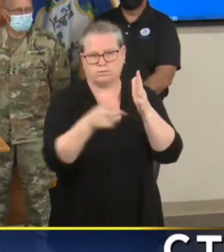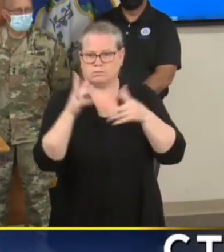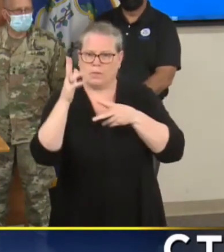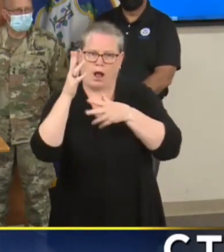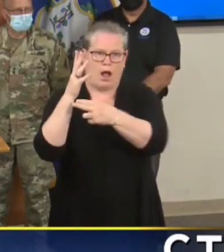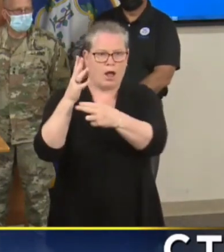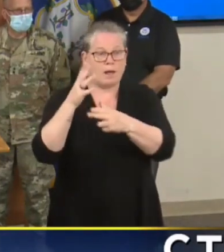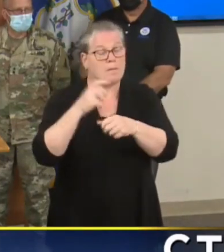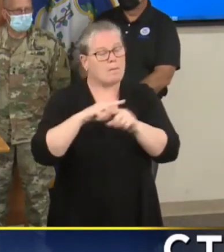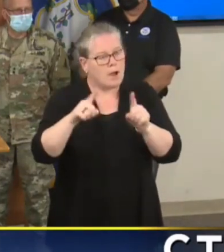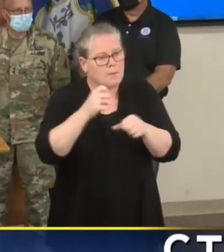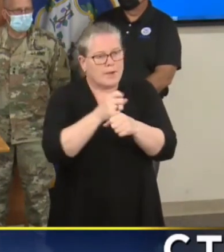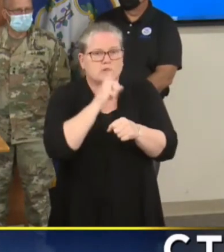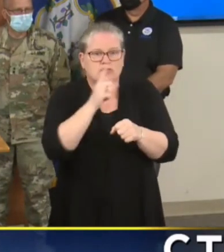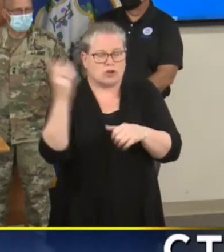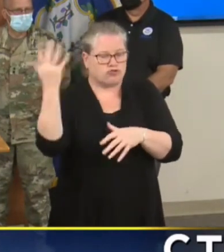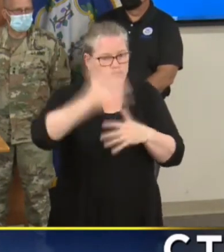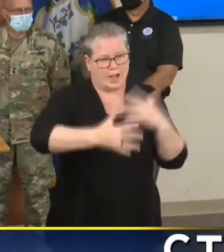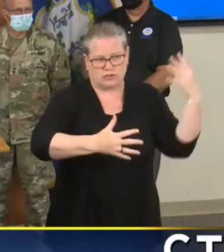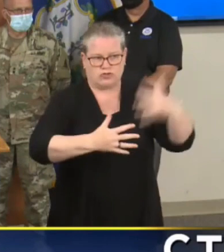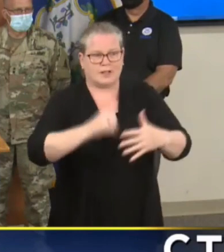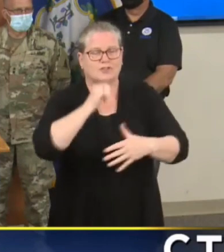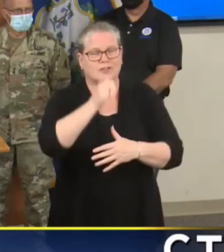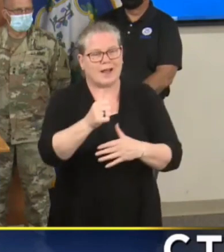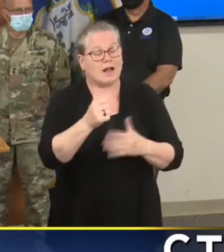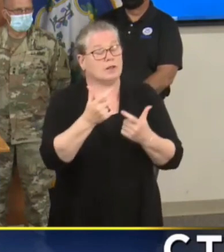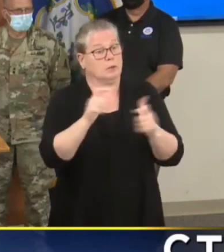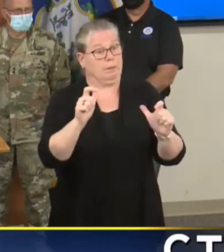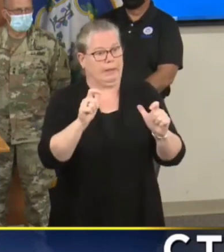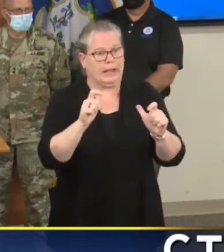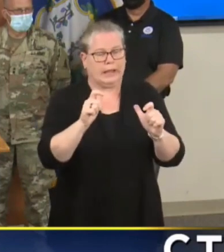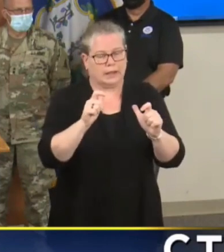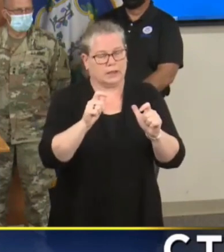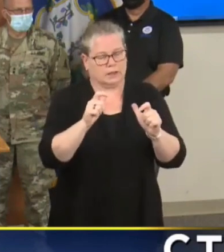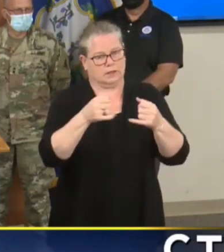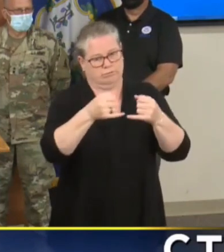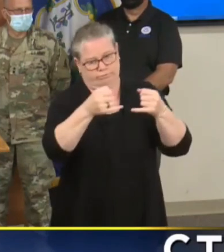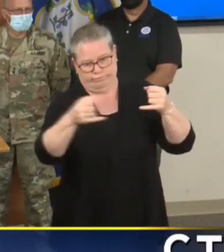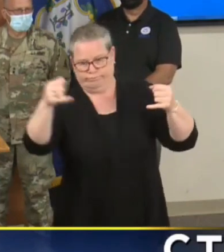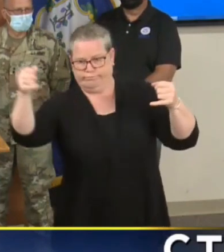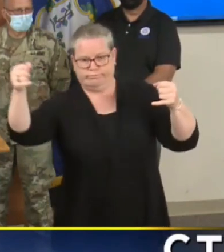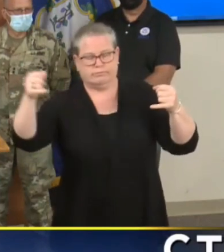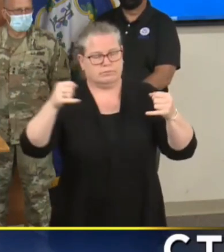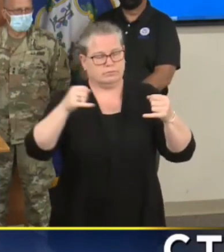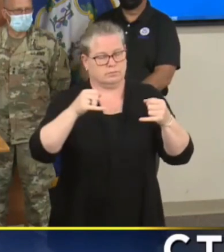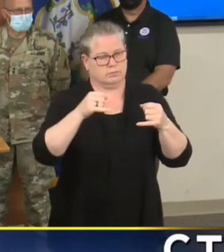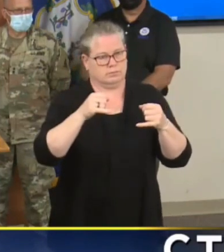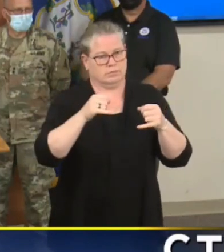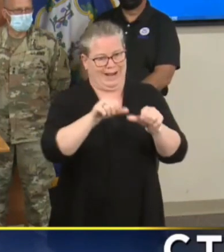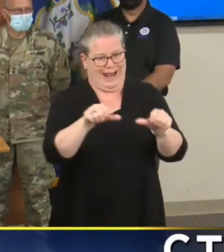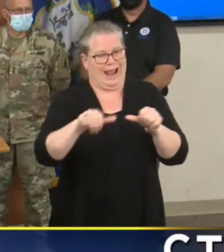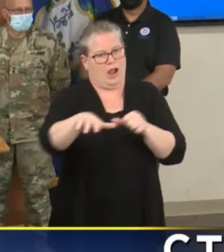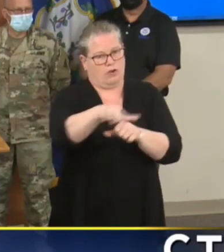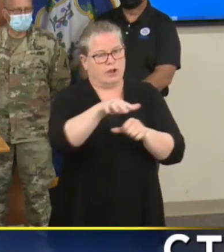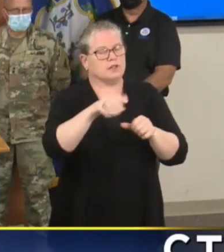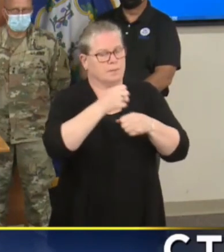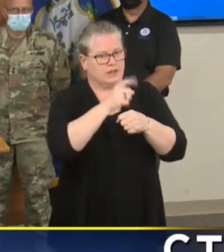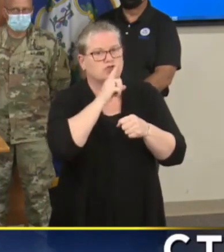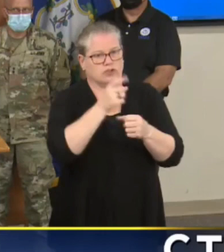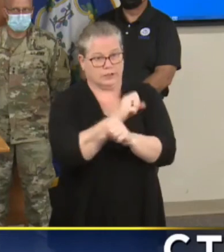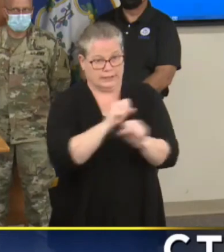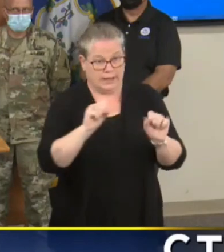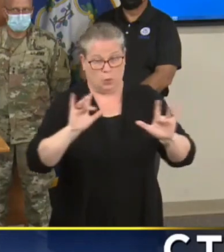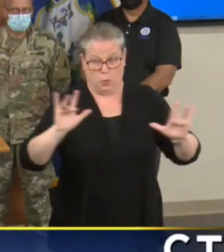to crashing down especially on the major distribution networks the major electric distribution. So I think there's been progress